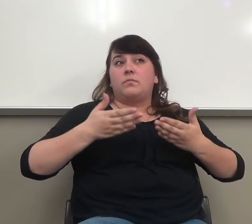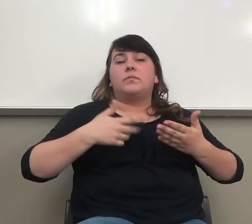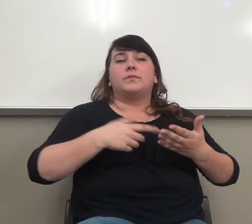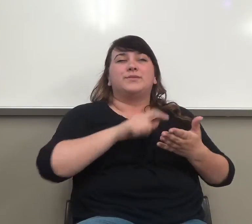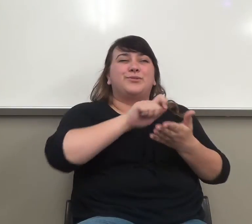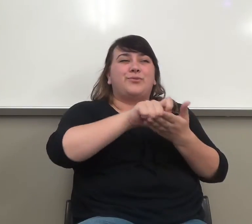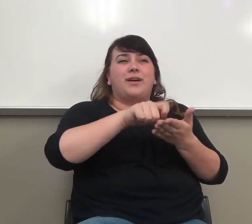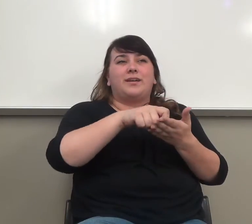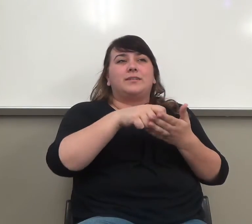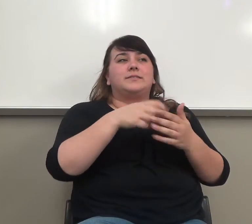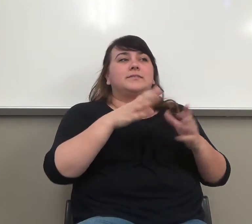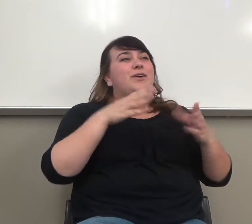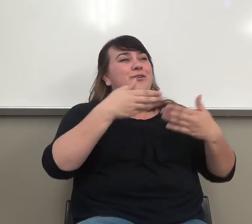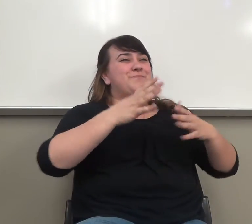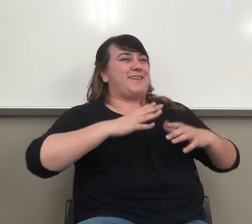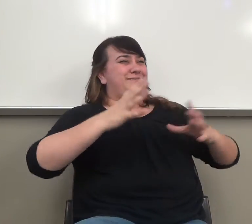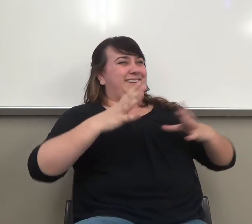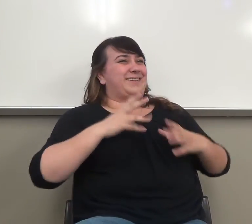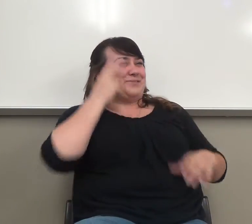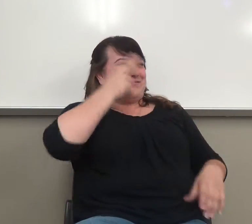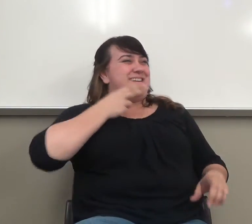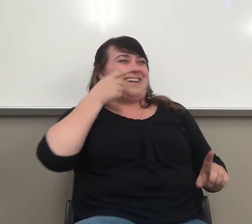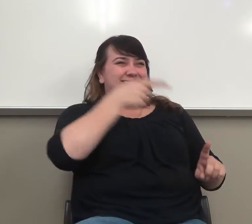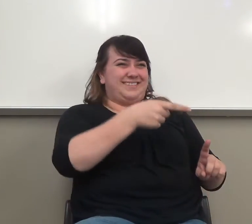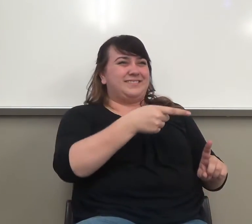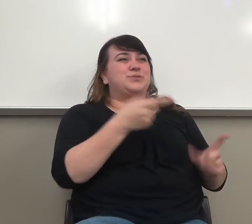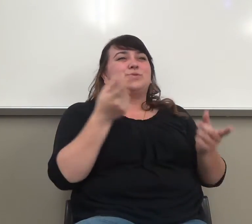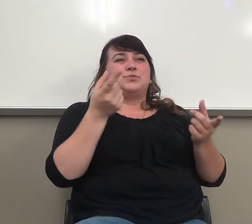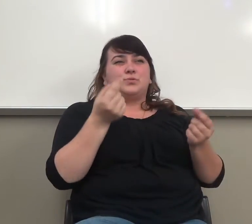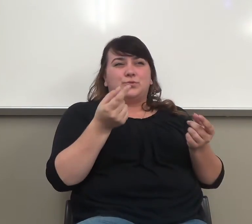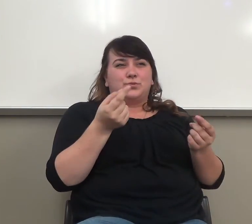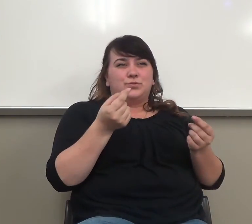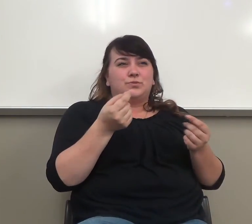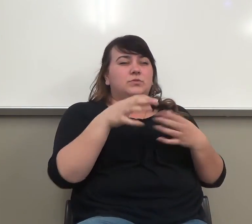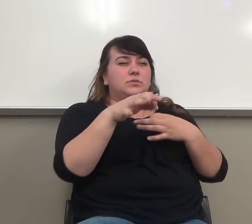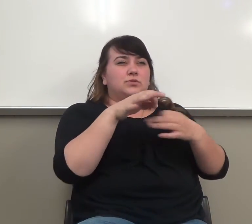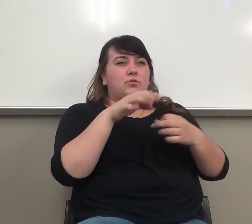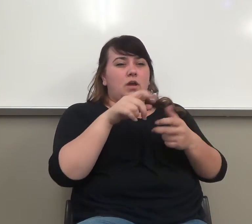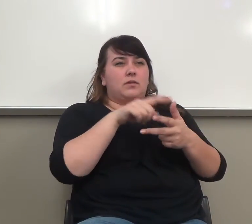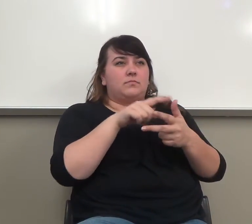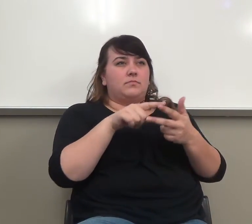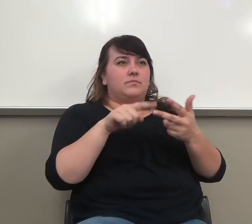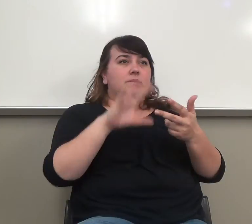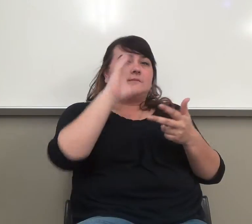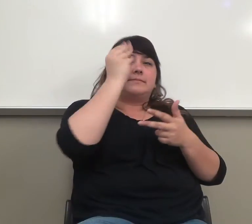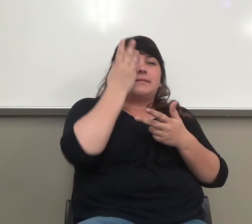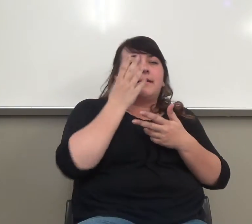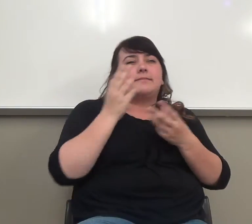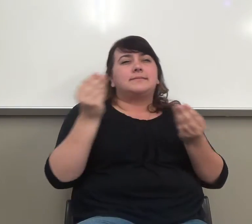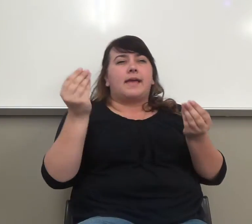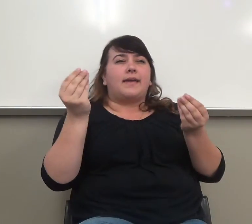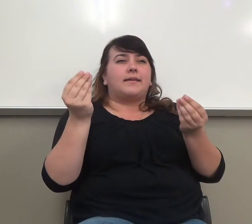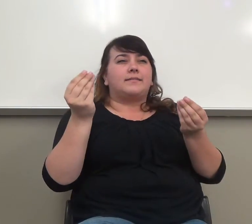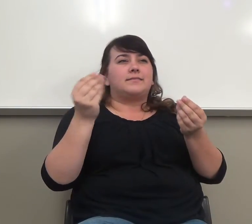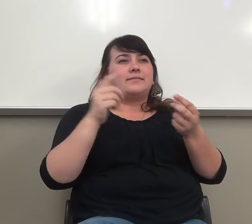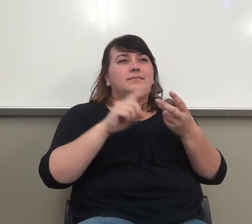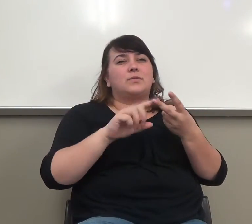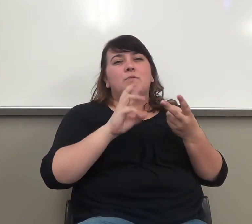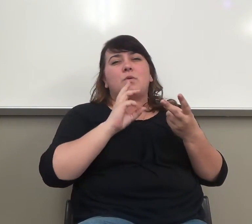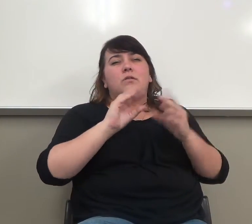her vacation in Hawaii, and what she's going to choose to describe is the sun and sand, the clear water, and the